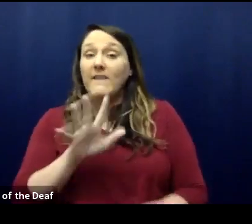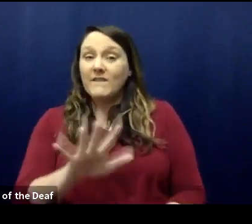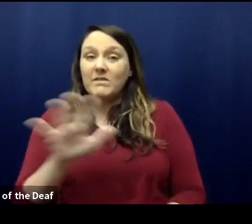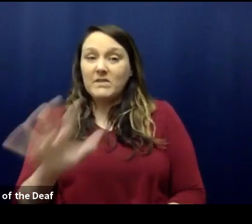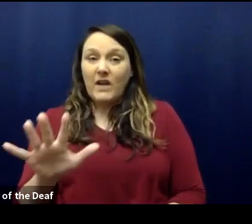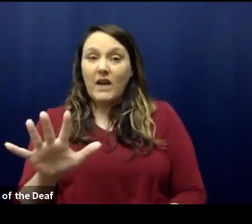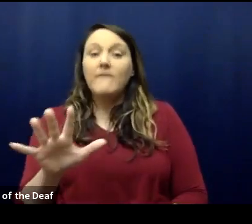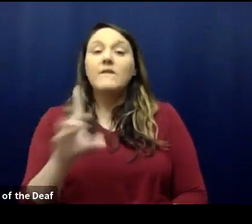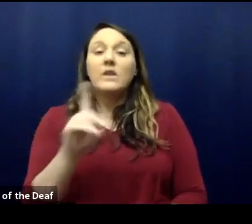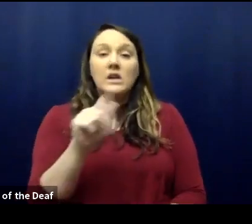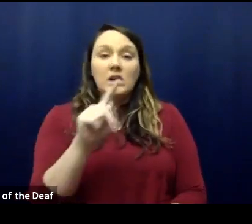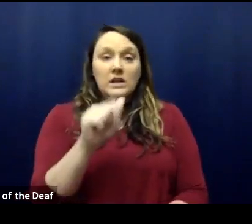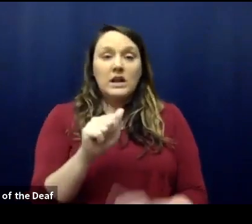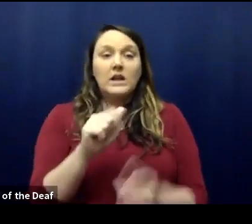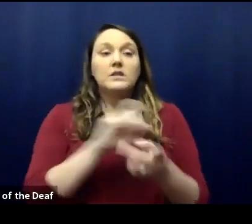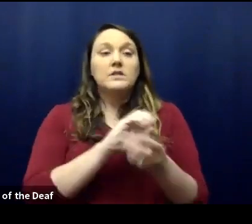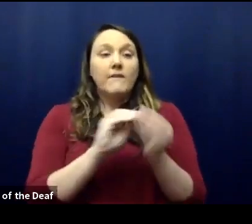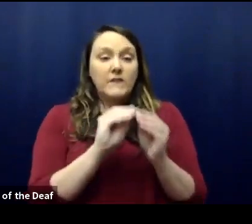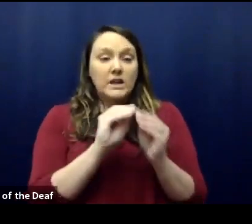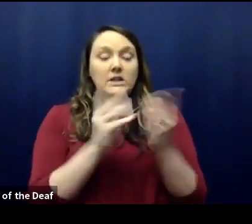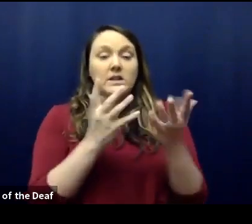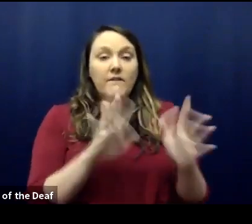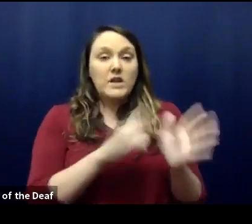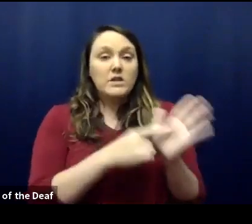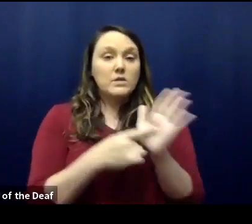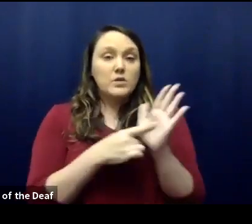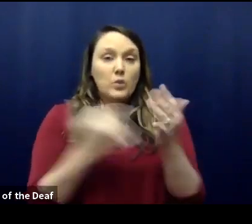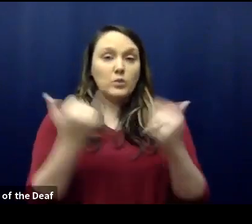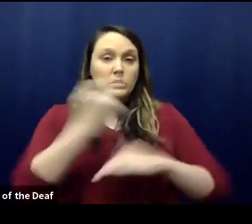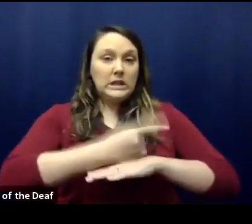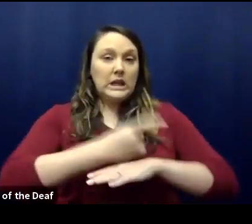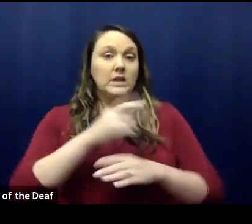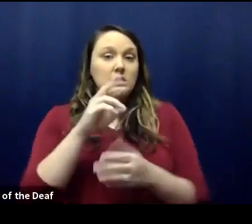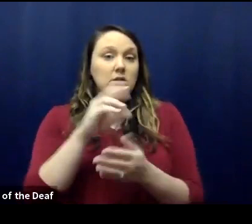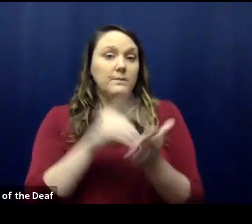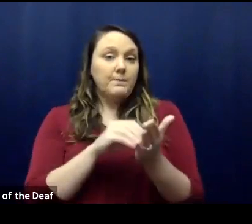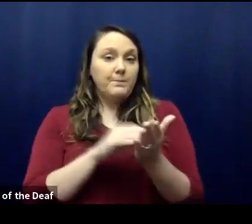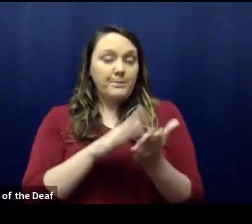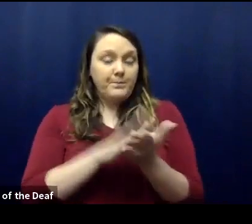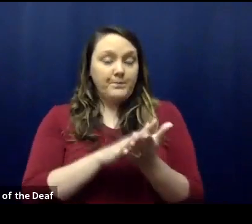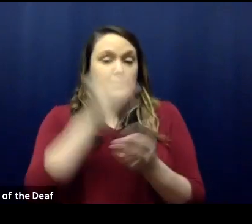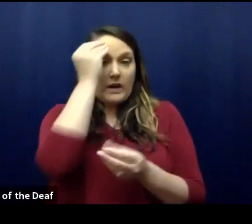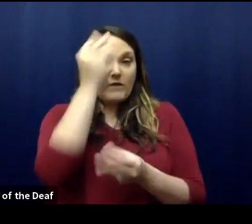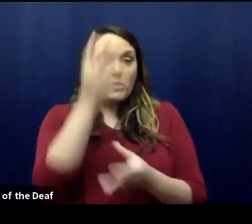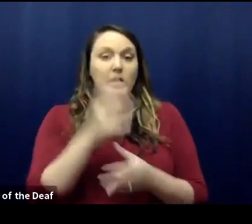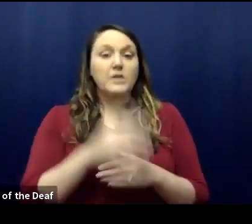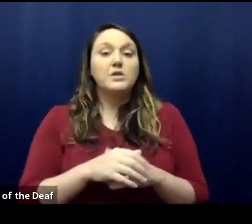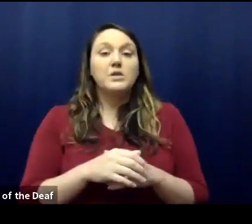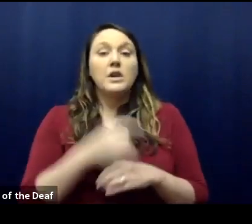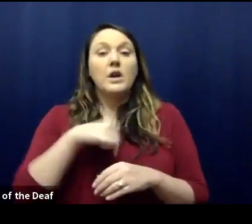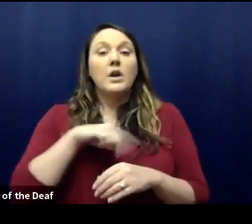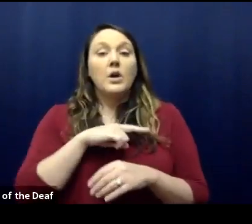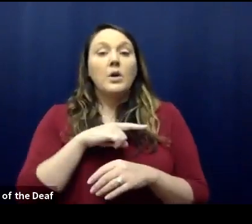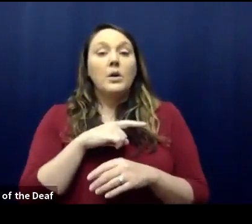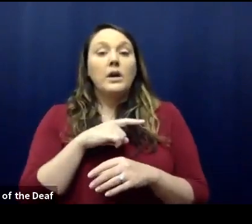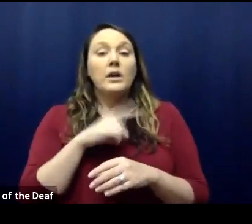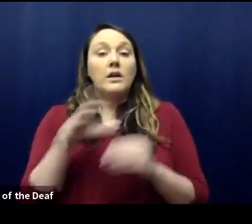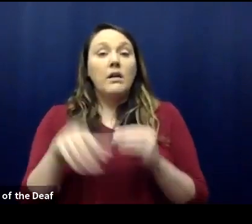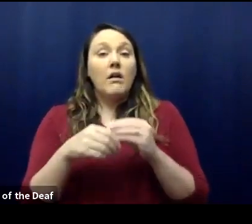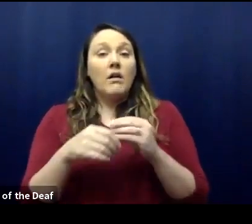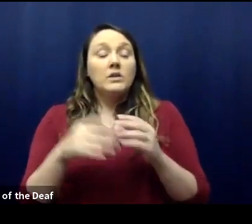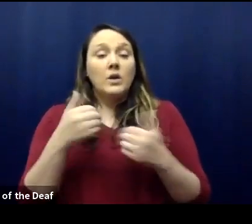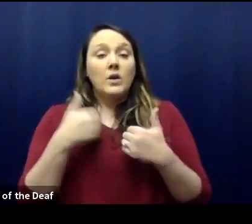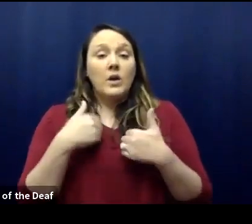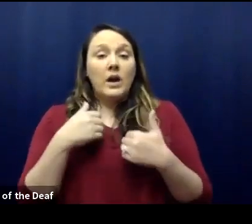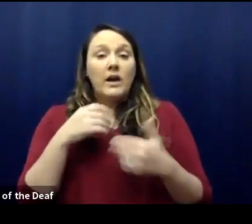and reflected in today's numbers. Additionally, we have learned of a misreporting error on Friday, leading to the low